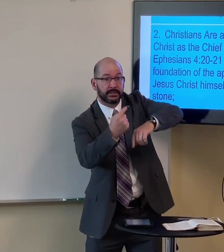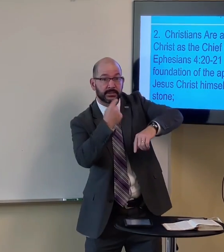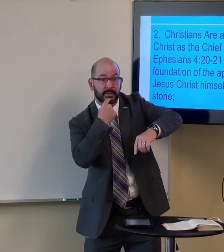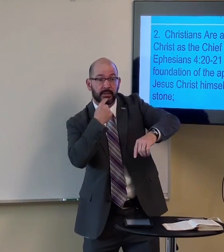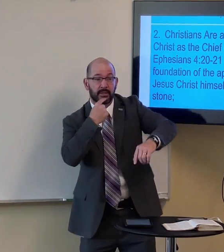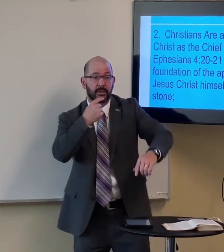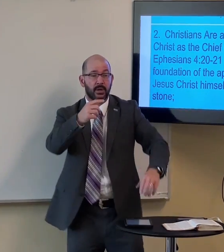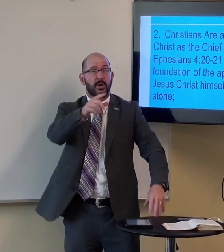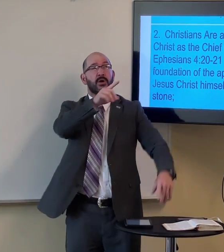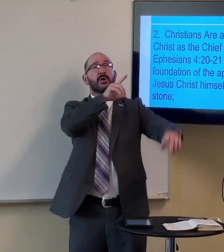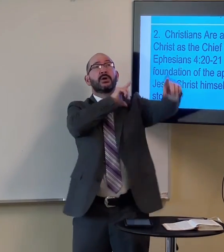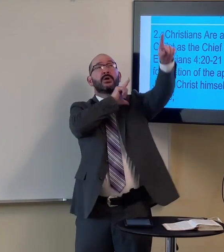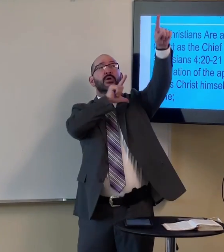it says